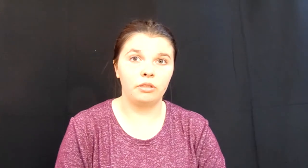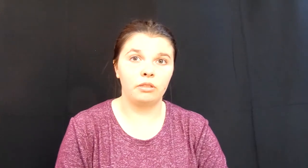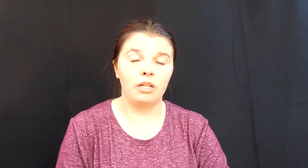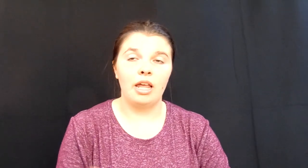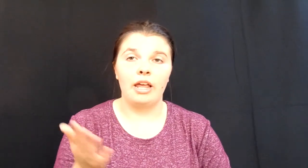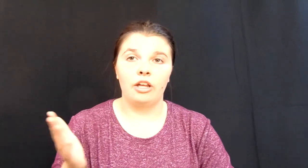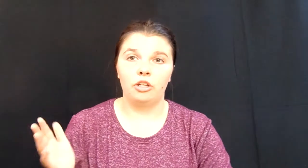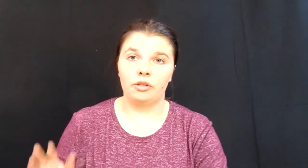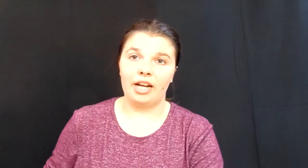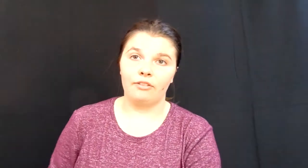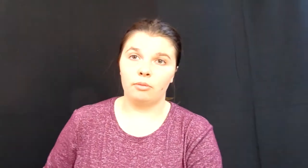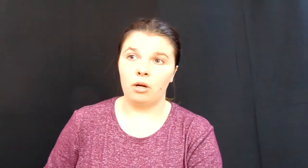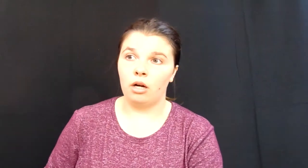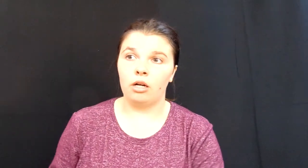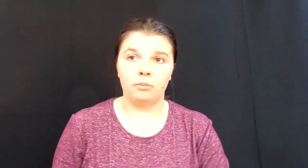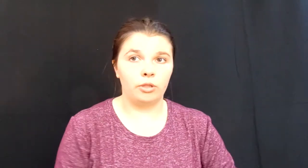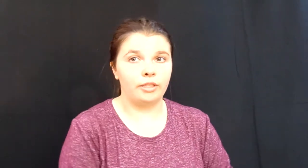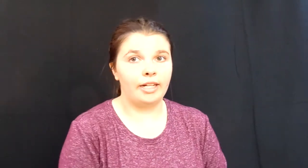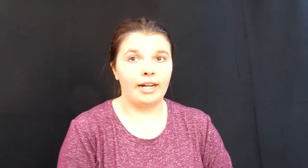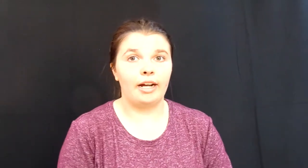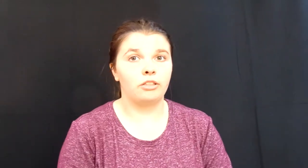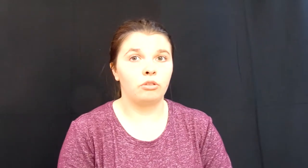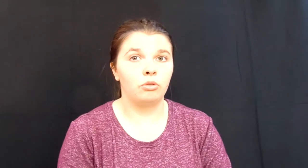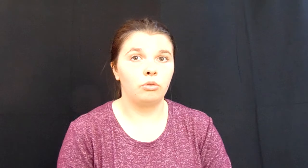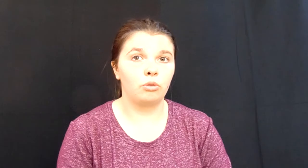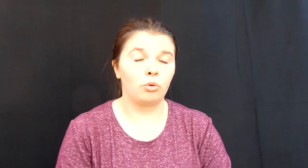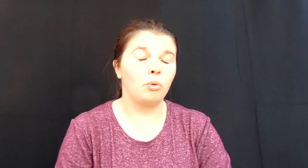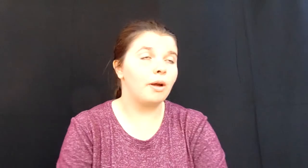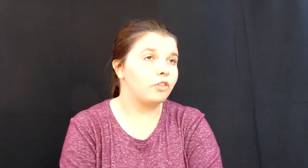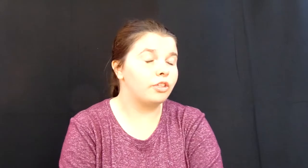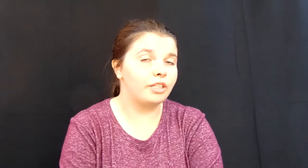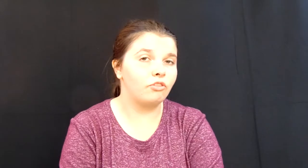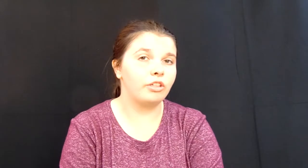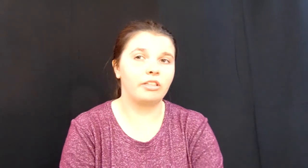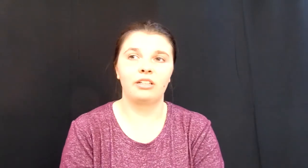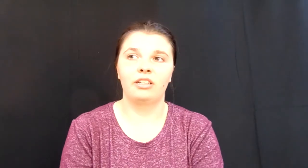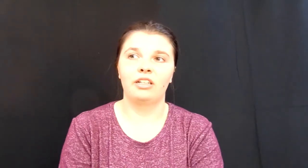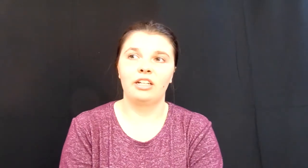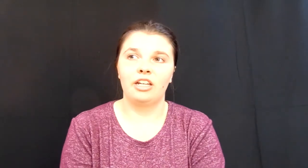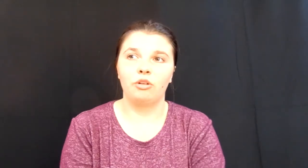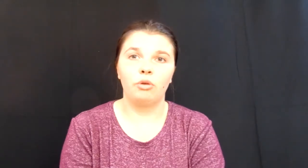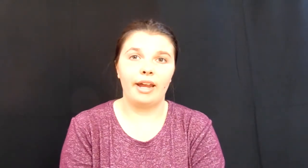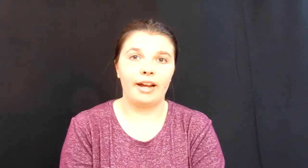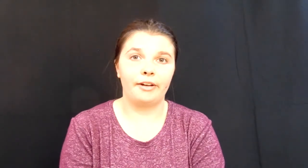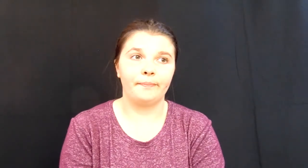you can have your mom or your dad whomever you live with and